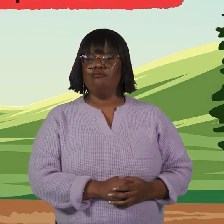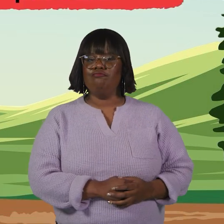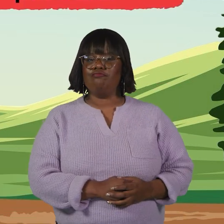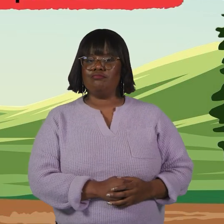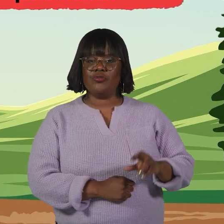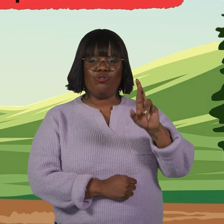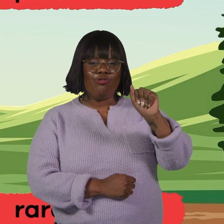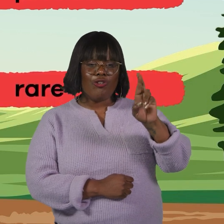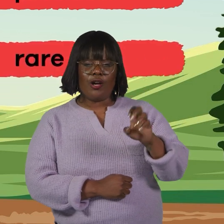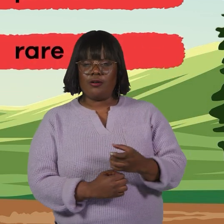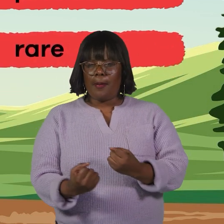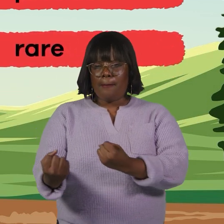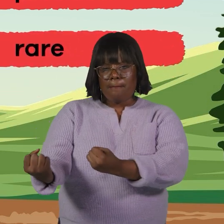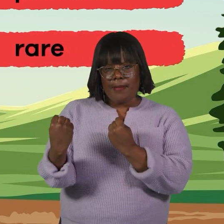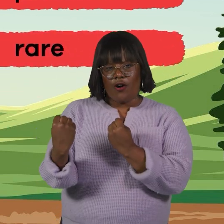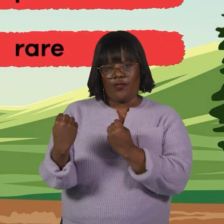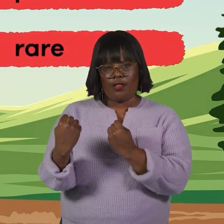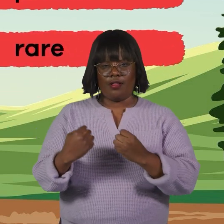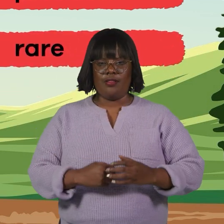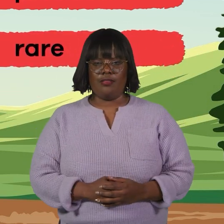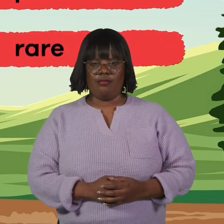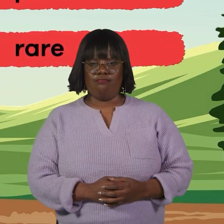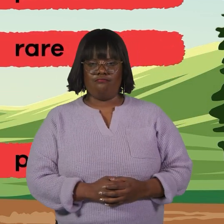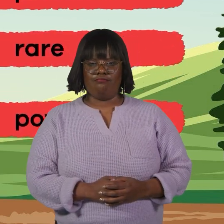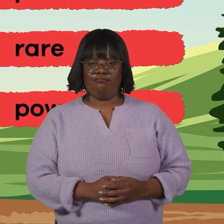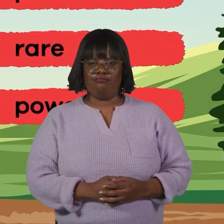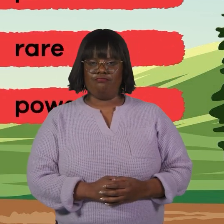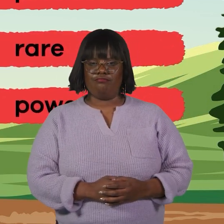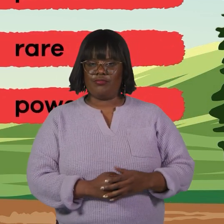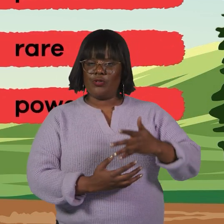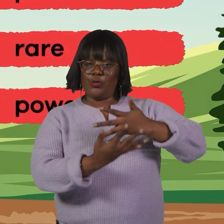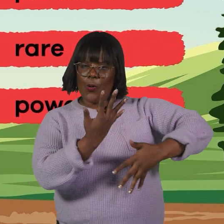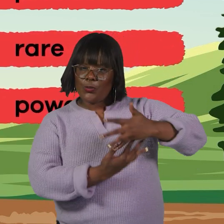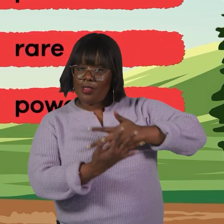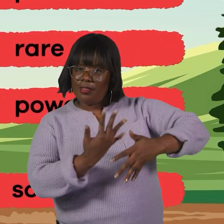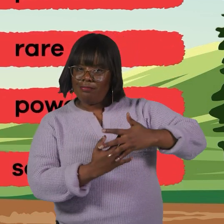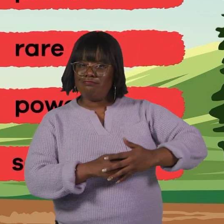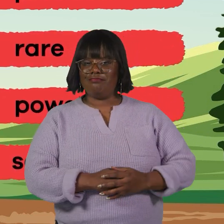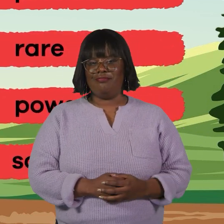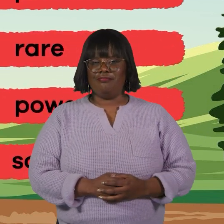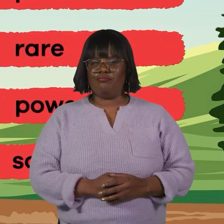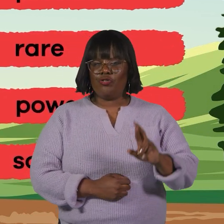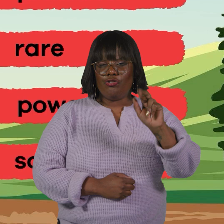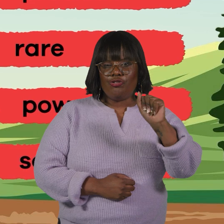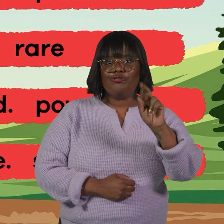C. Rare D. Powerful E. Social C.